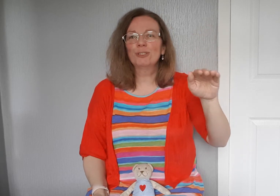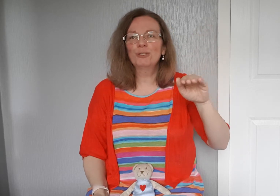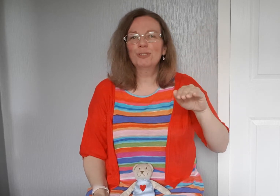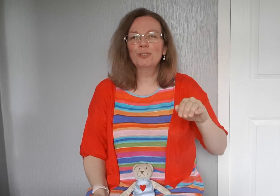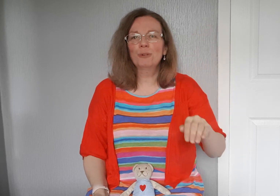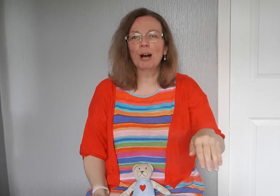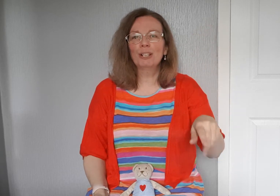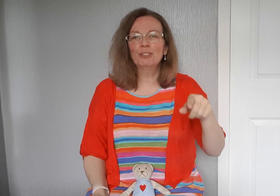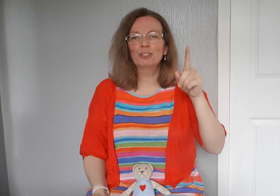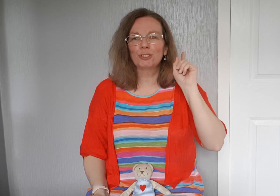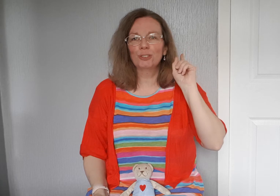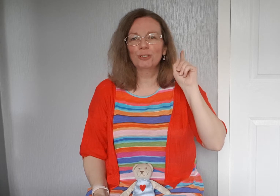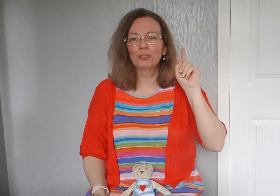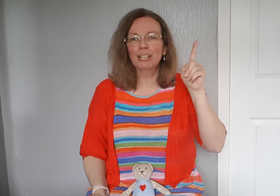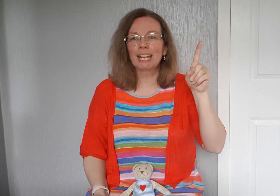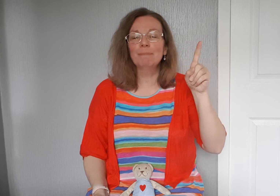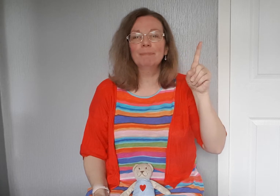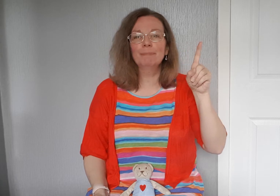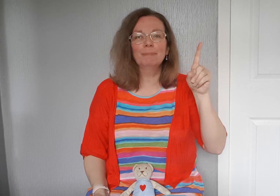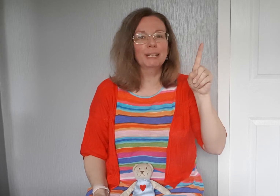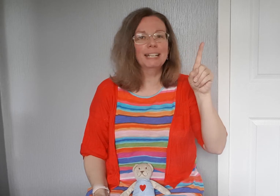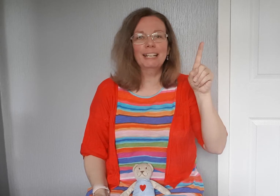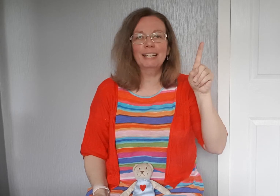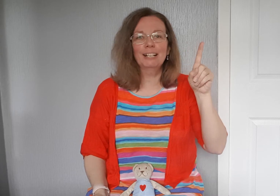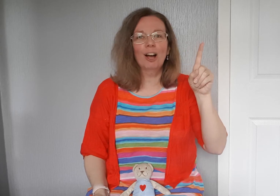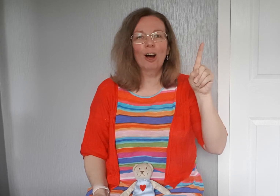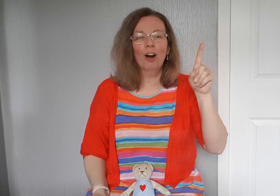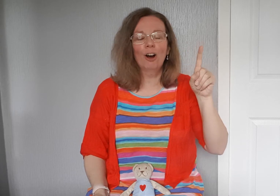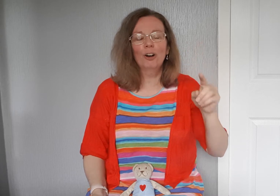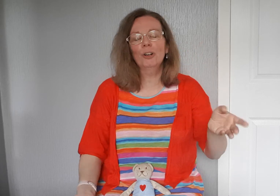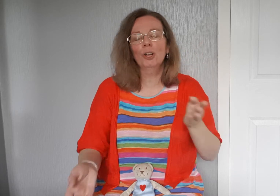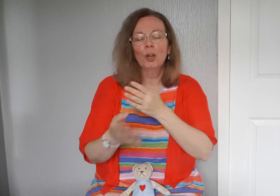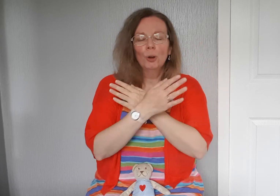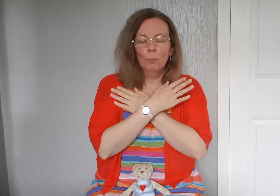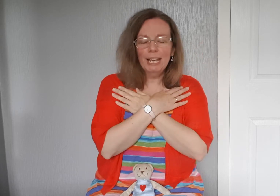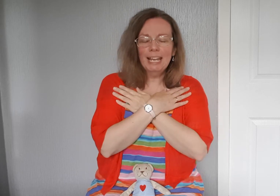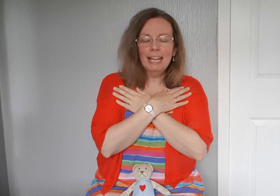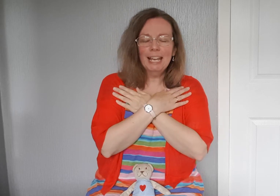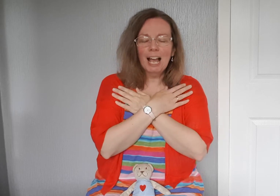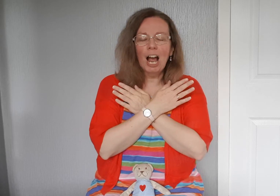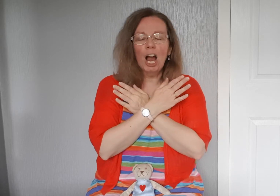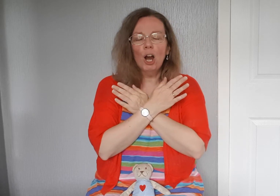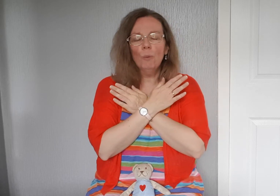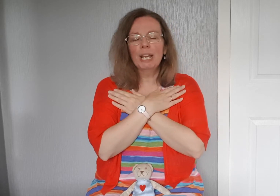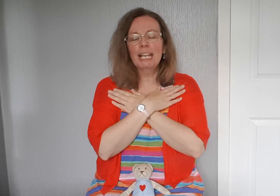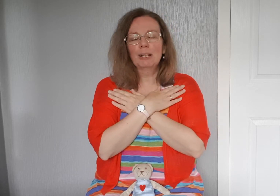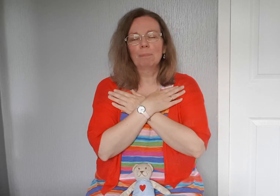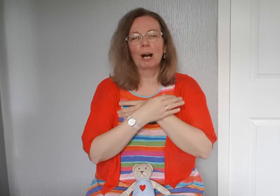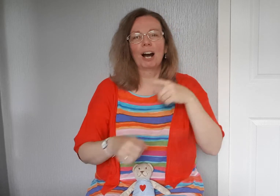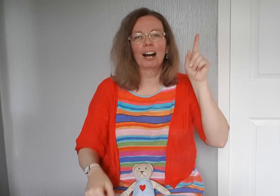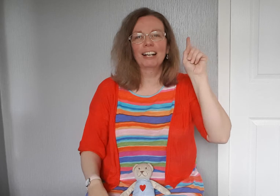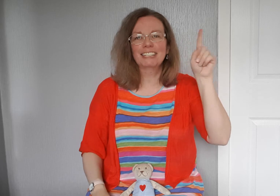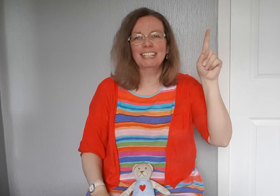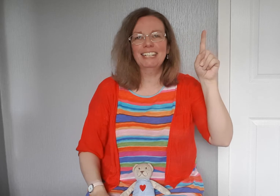ones to him belong. We are weak but he